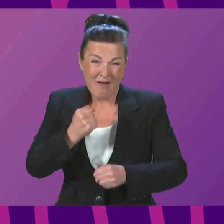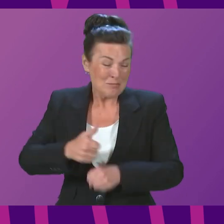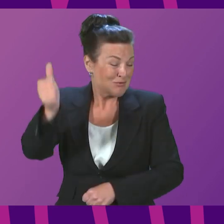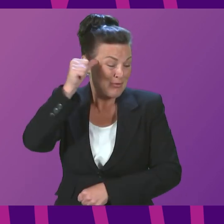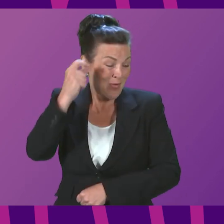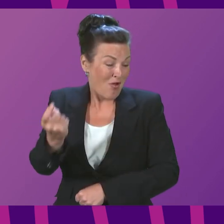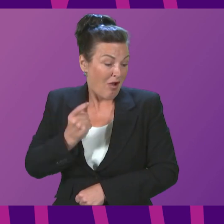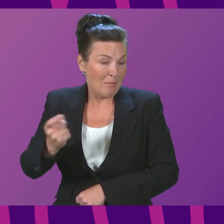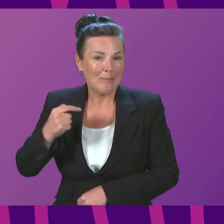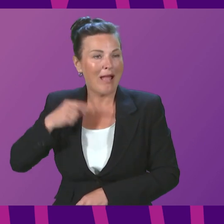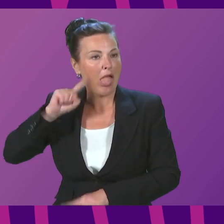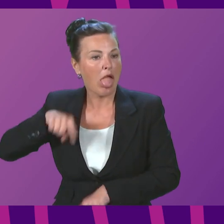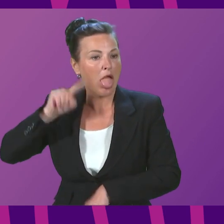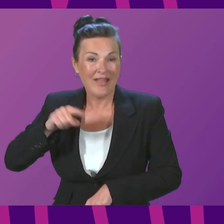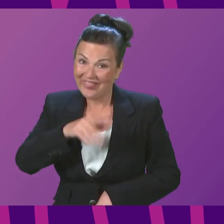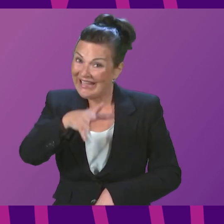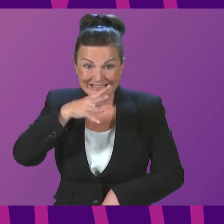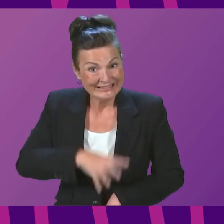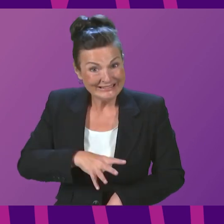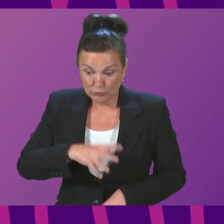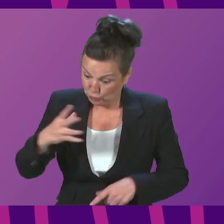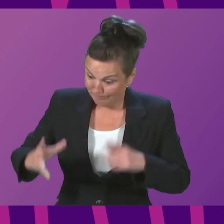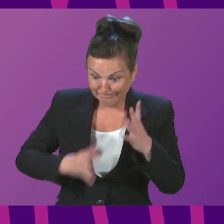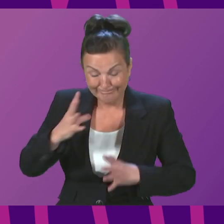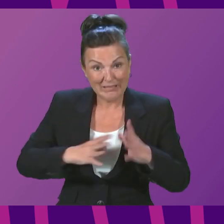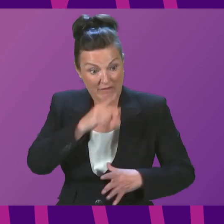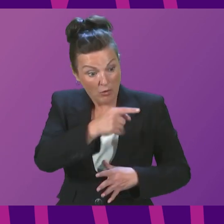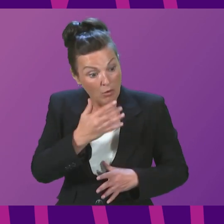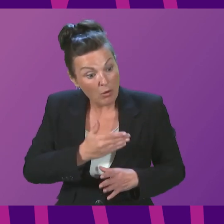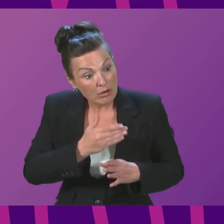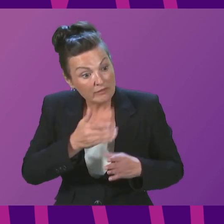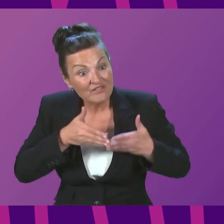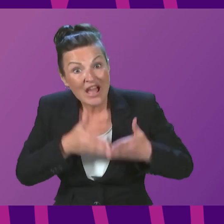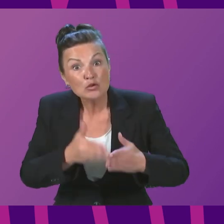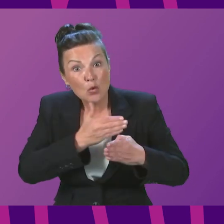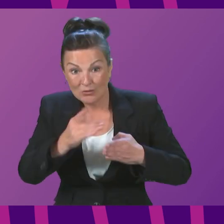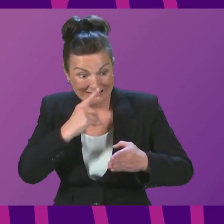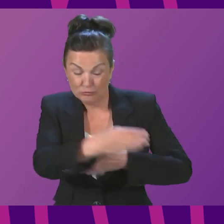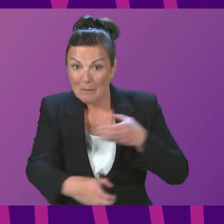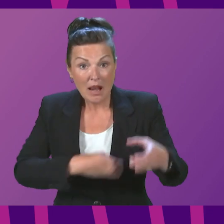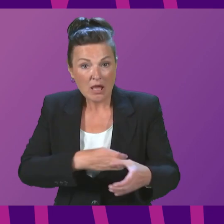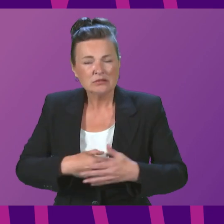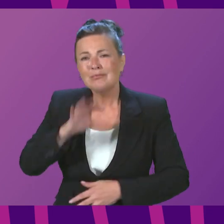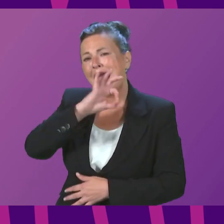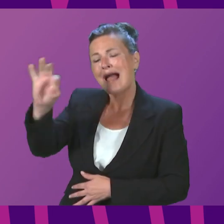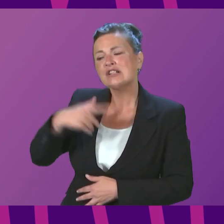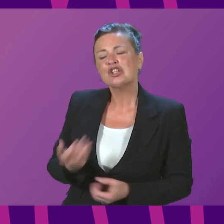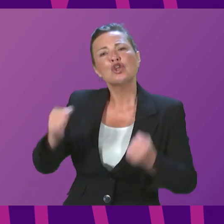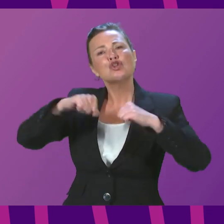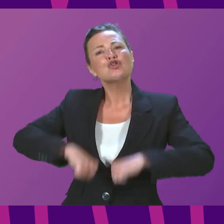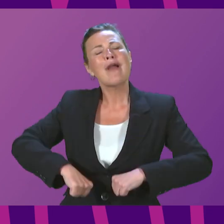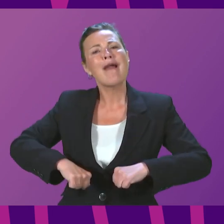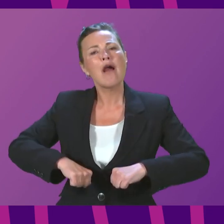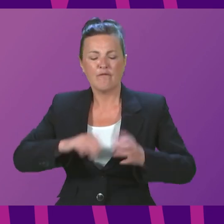pipeline of ferries that we need to replace these ageing vessels. Can I ask you, First Minister, the Chair of Mull and Iona Ferry